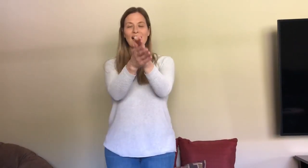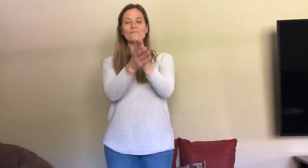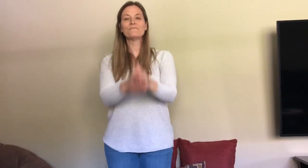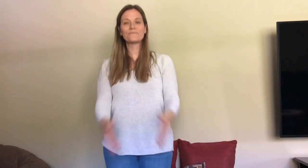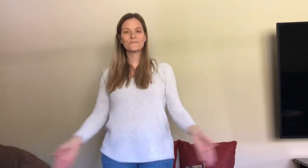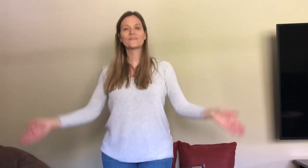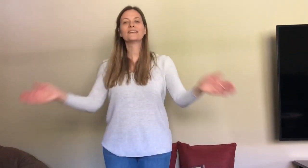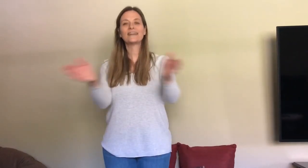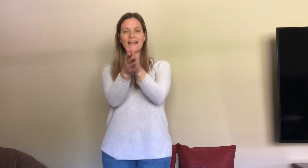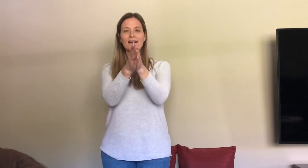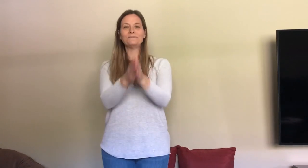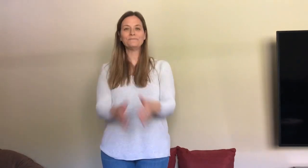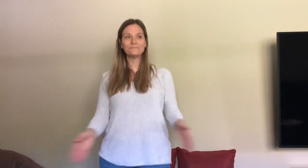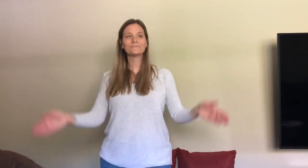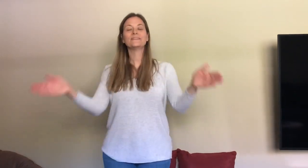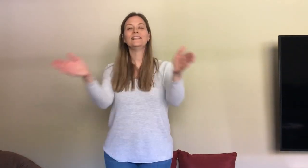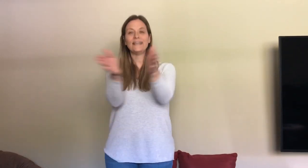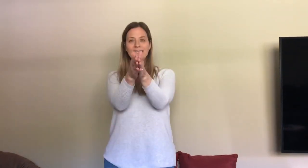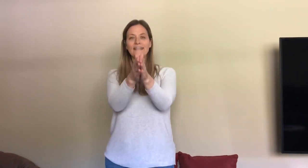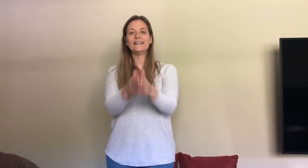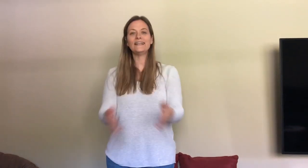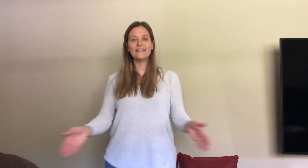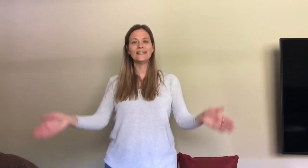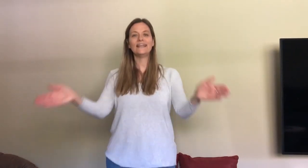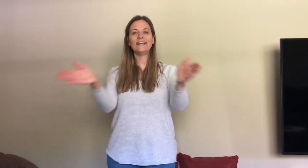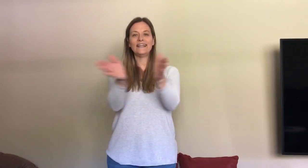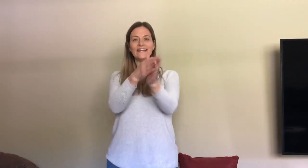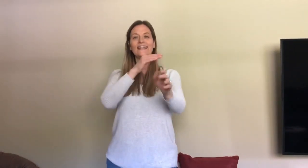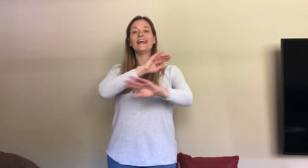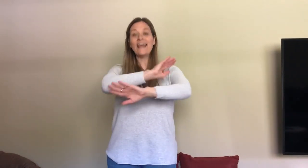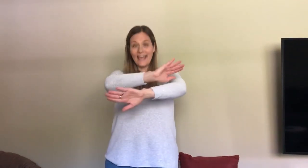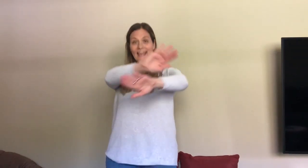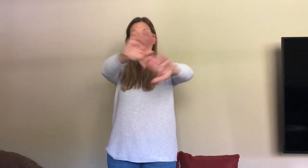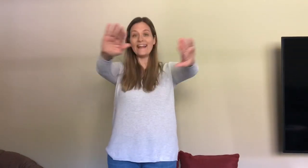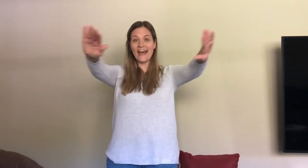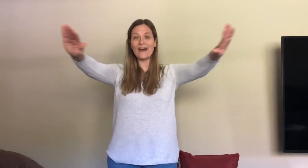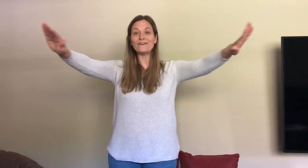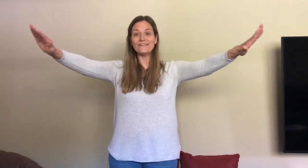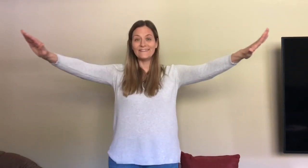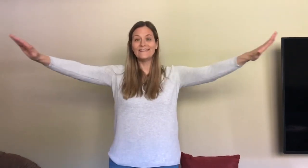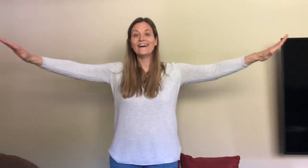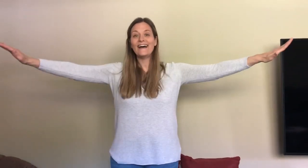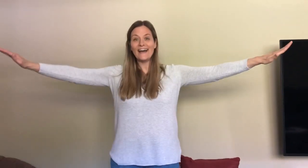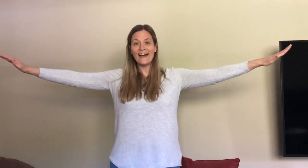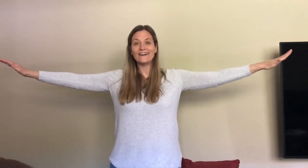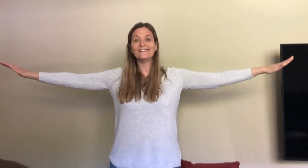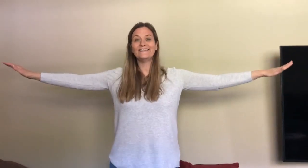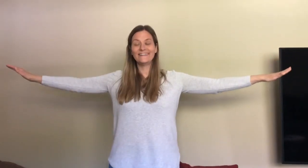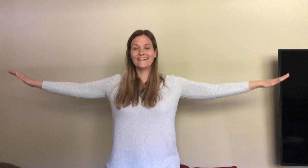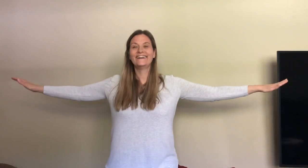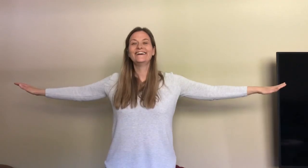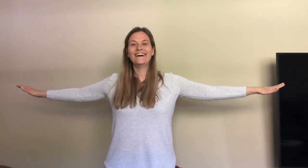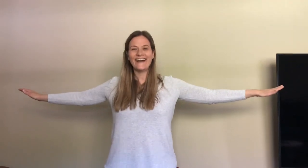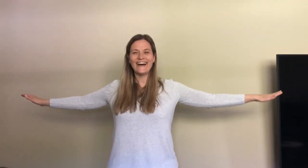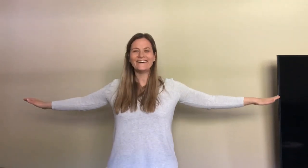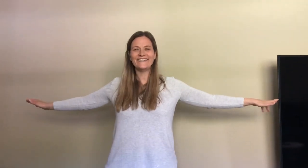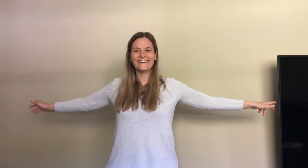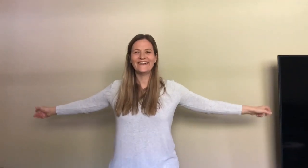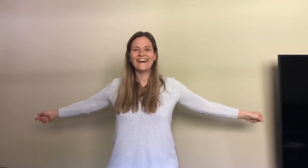Up, up, in, in, in, and out, out, out, out,